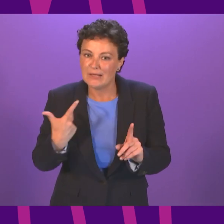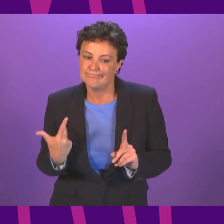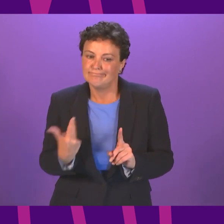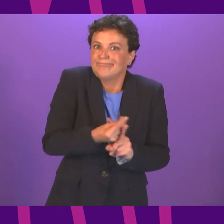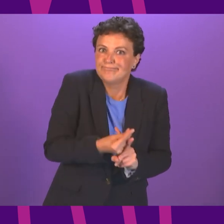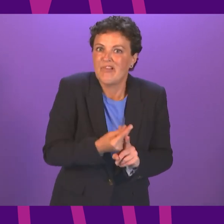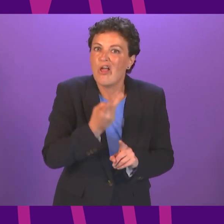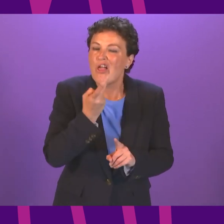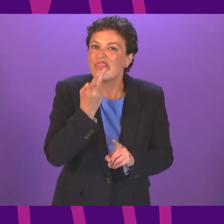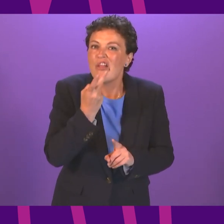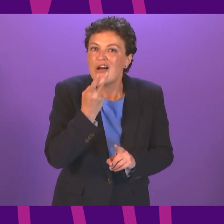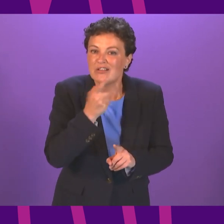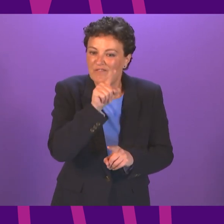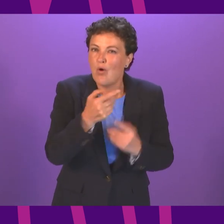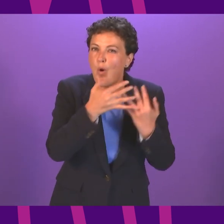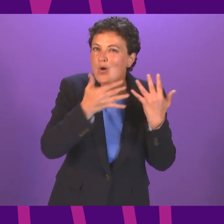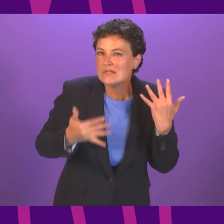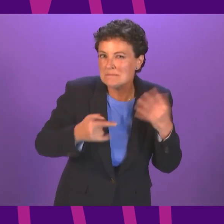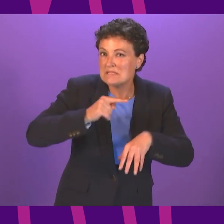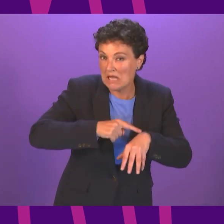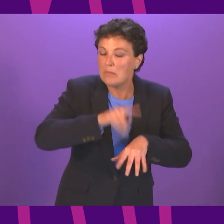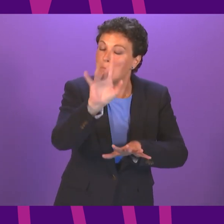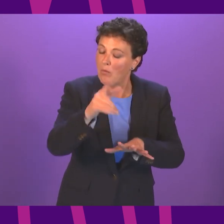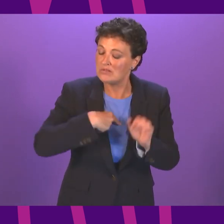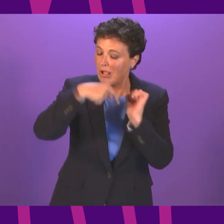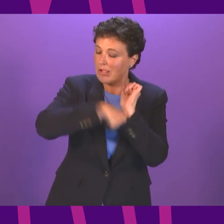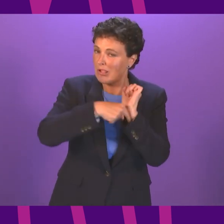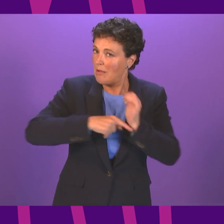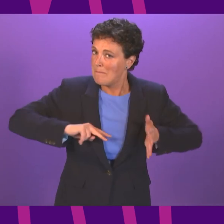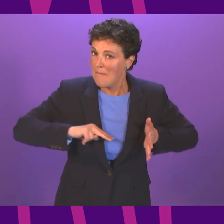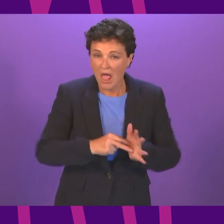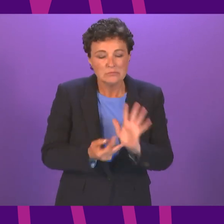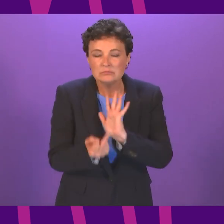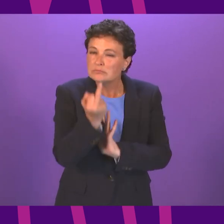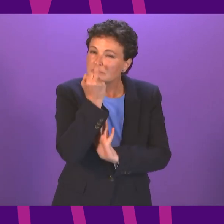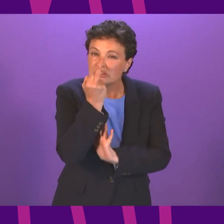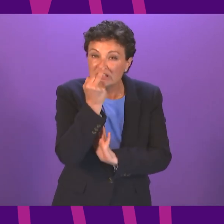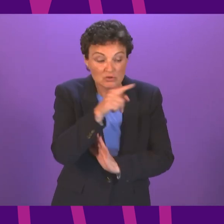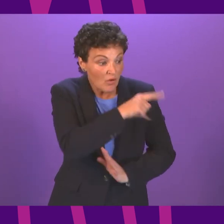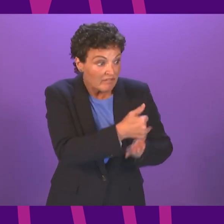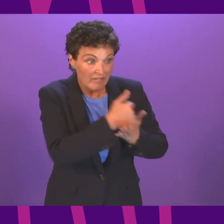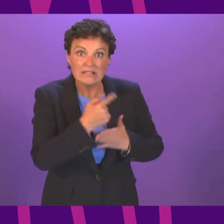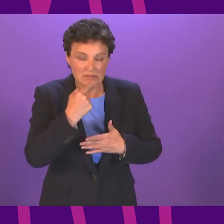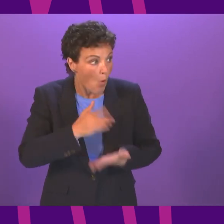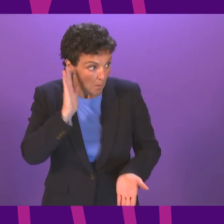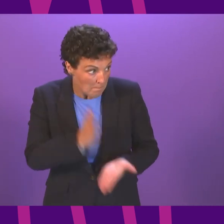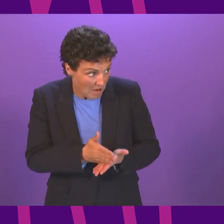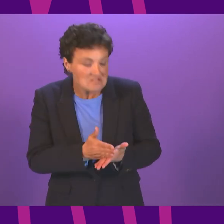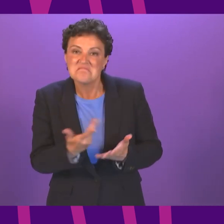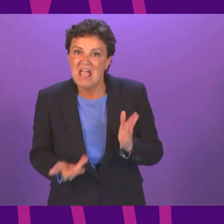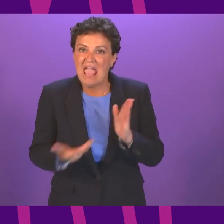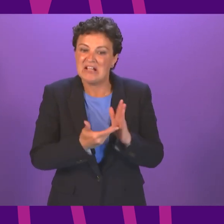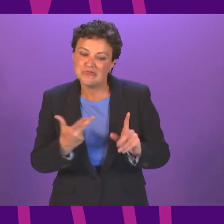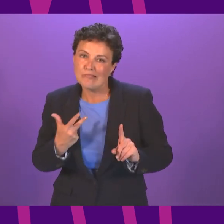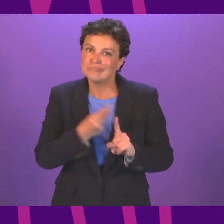needed through the autumn. We are making sure that we are planning for that right now so that whatever the advice is, if the advice is to do booster